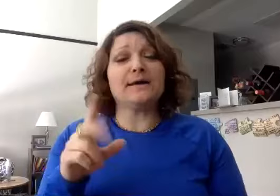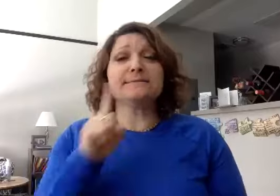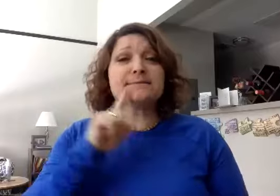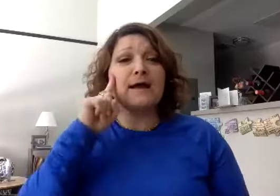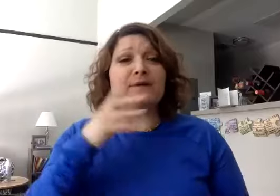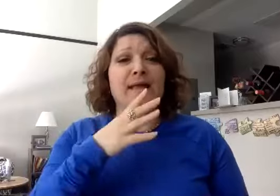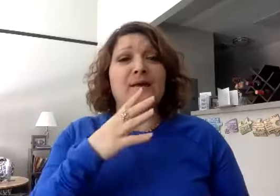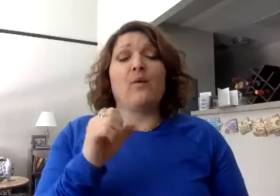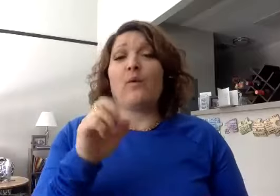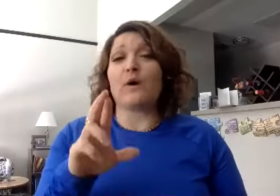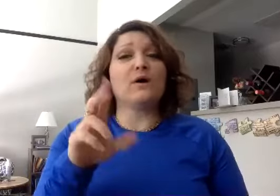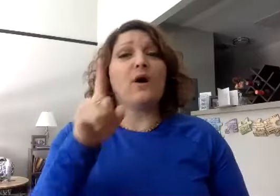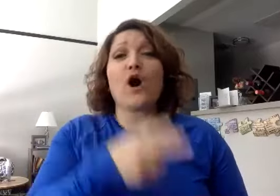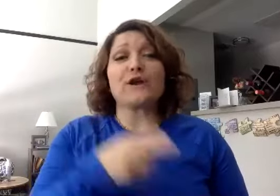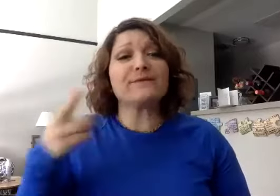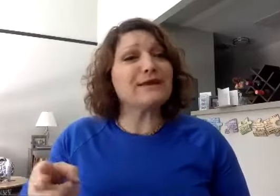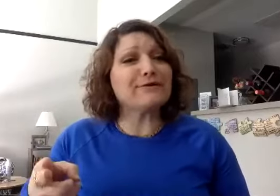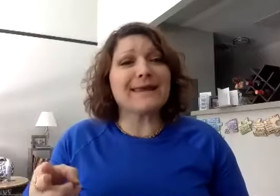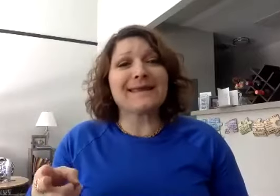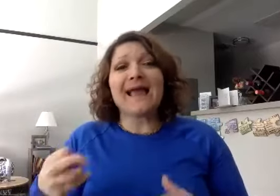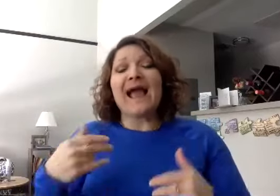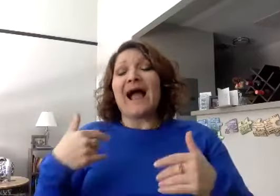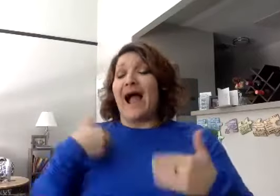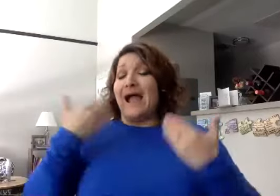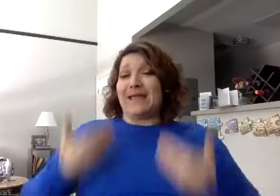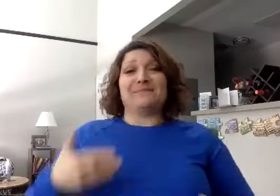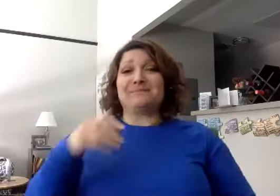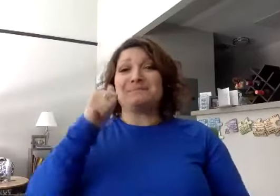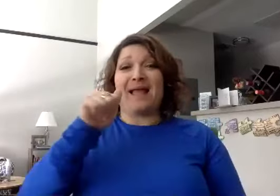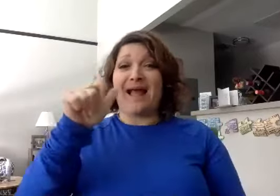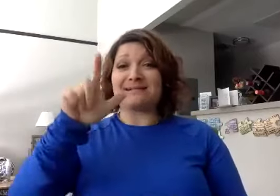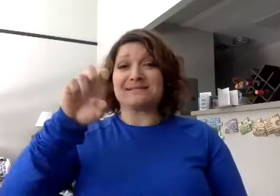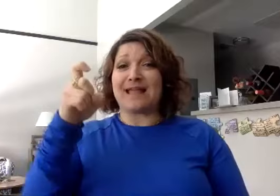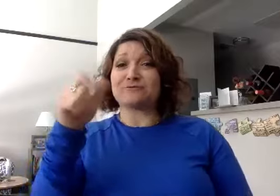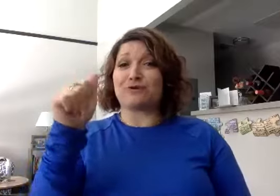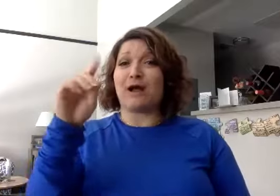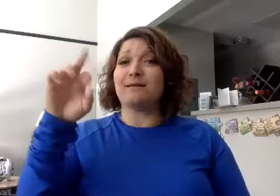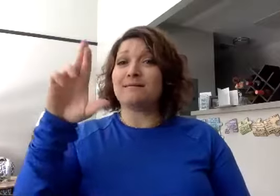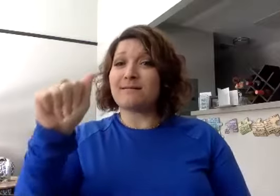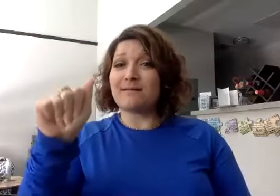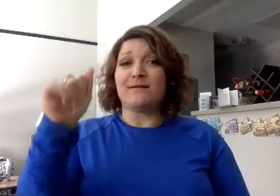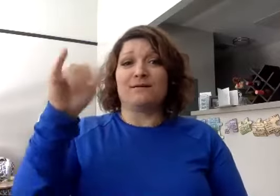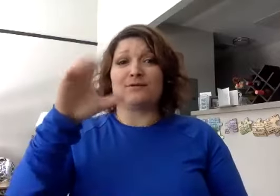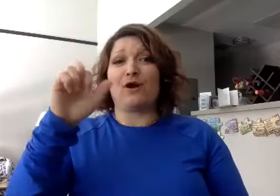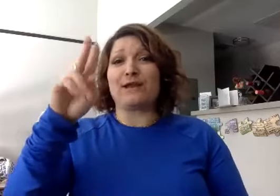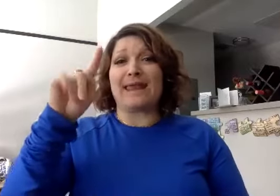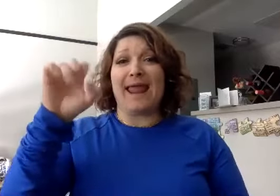deaf or hardy peeing. I'm Alexandra Cartier